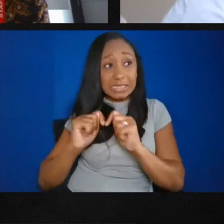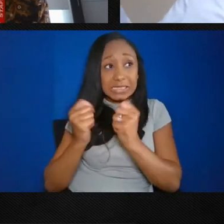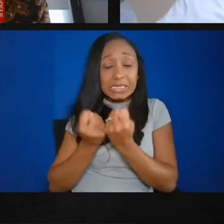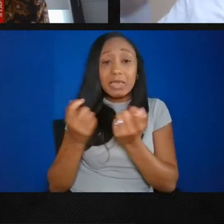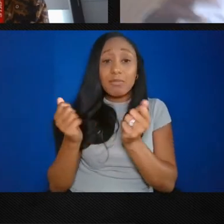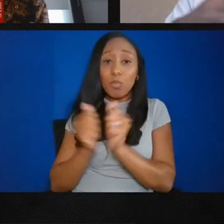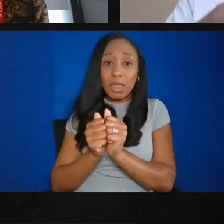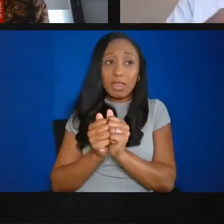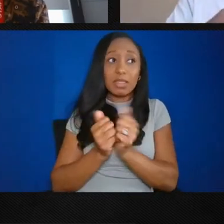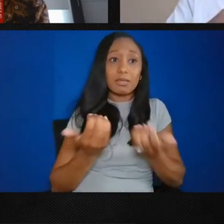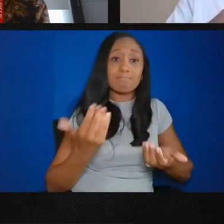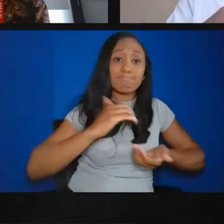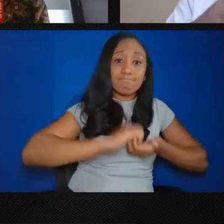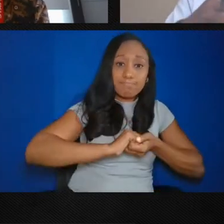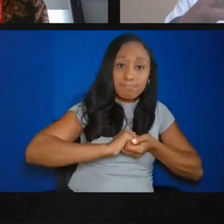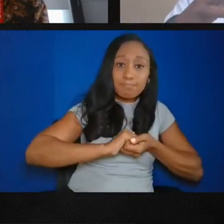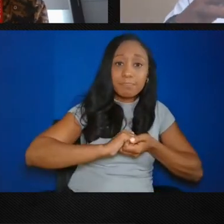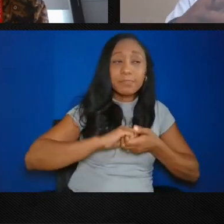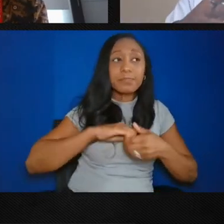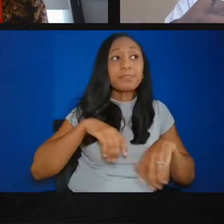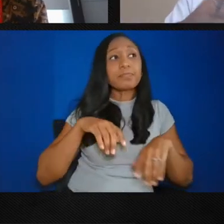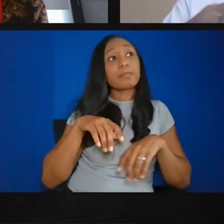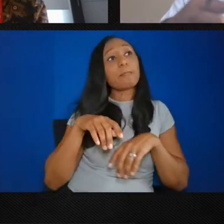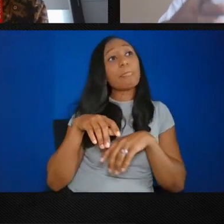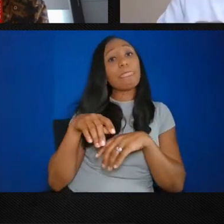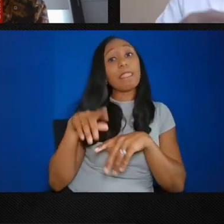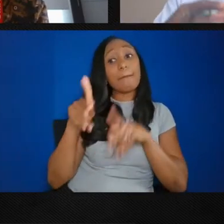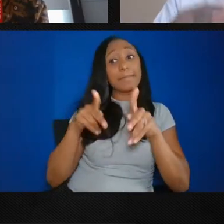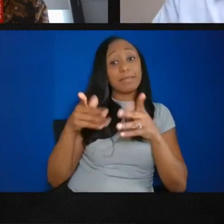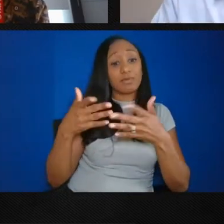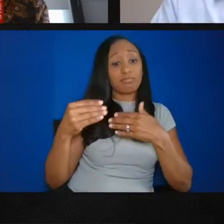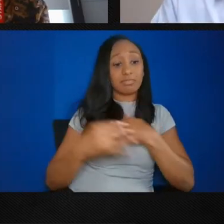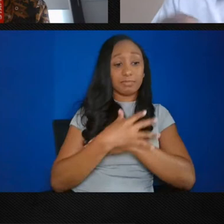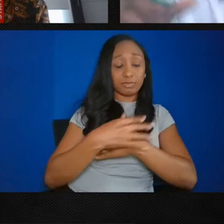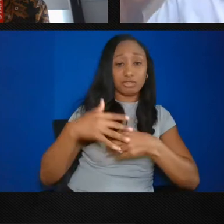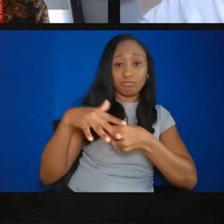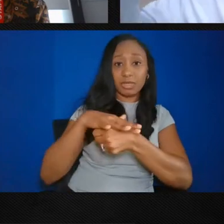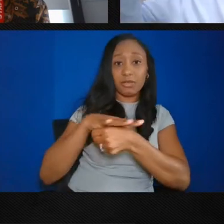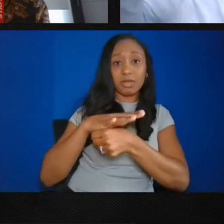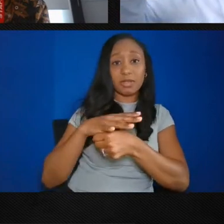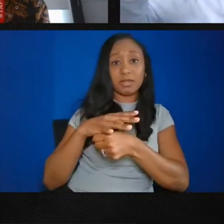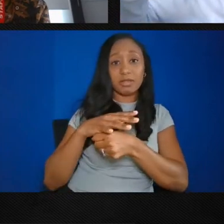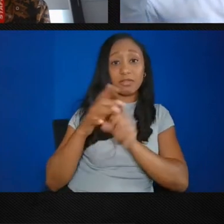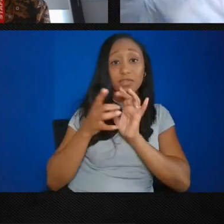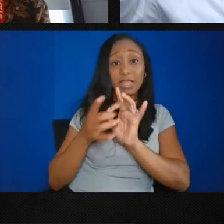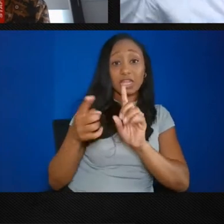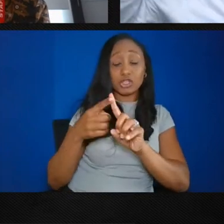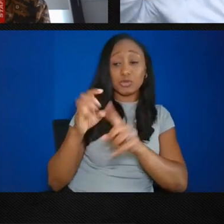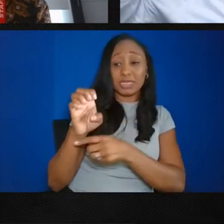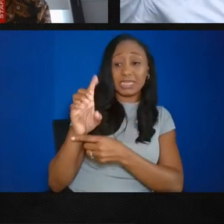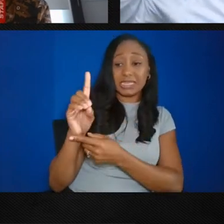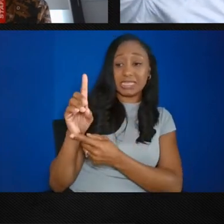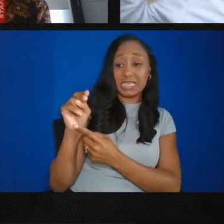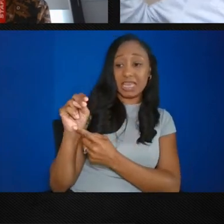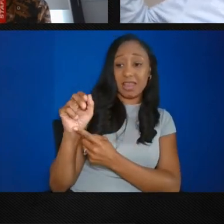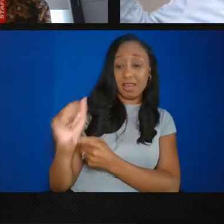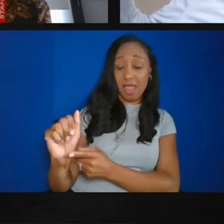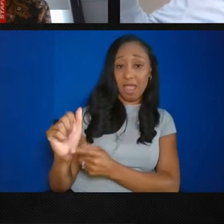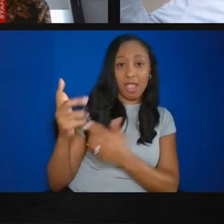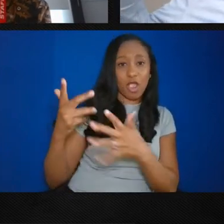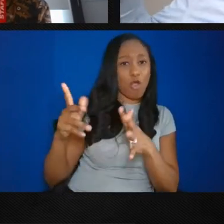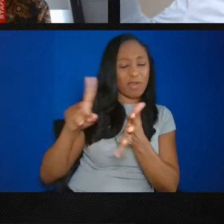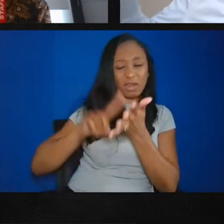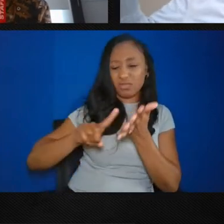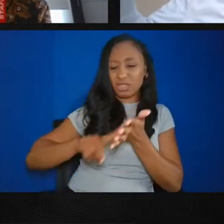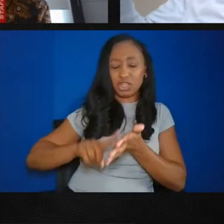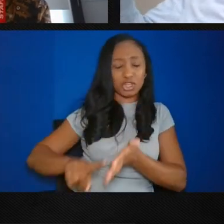American storytelling with eDNA. And they said that's going to blow the socks off of the industry.